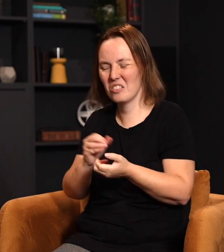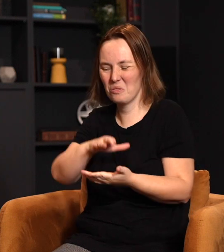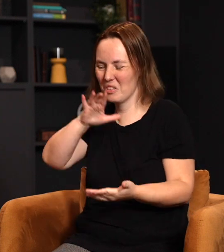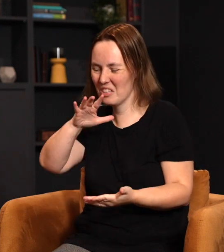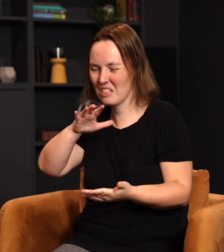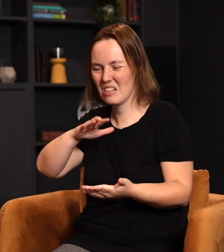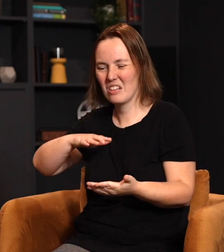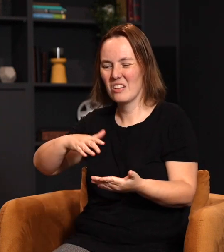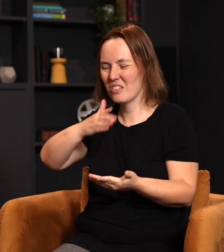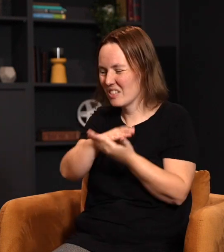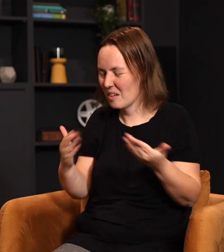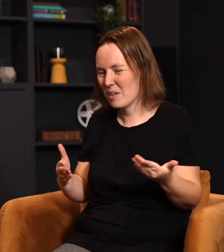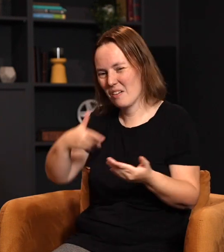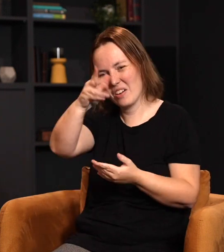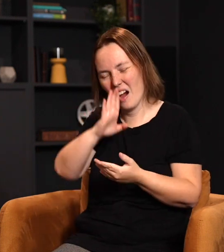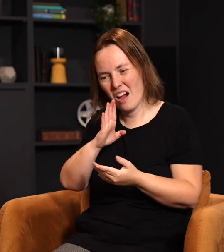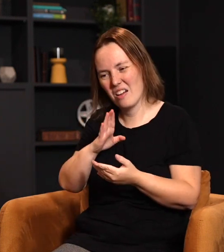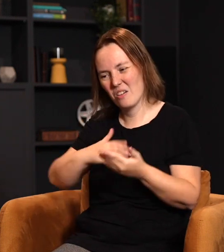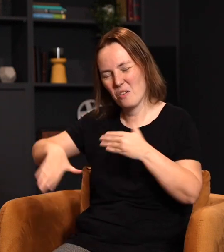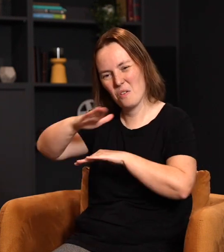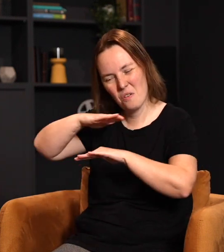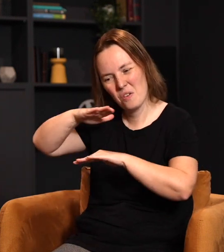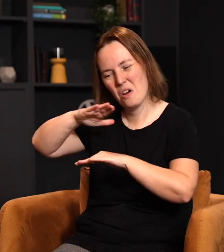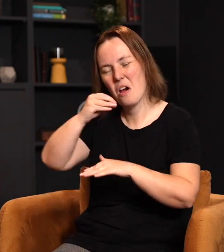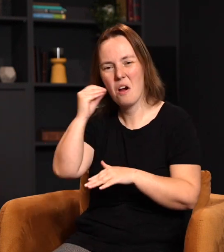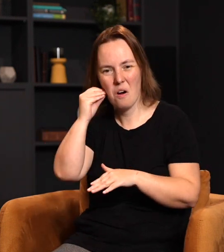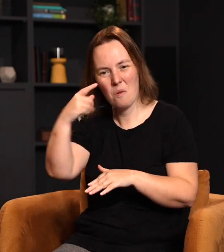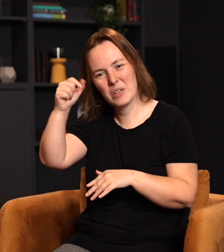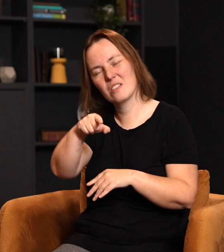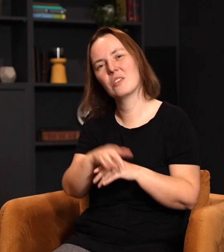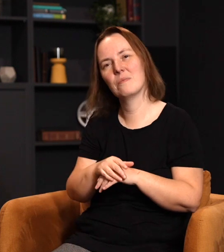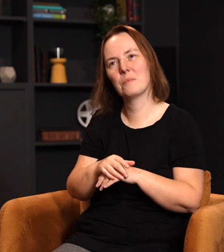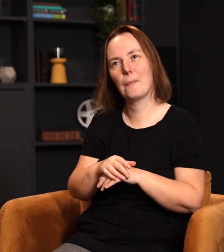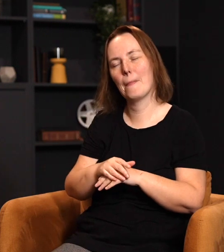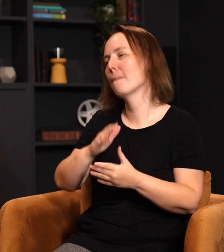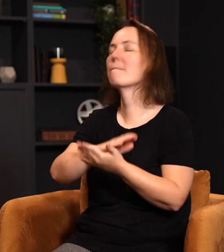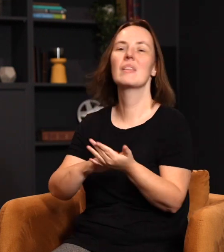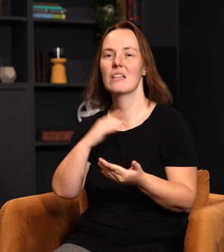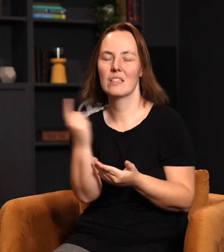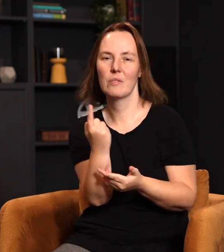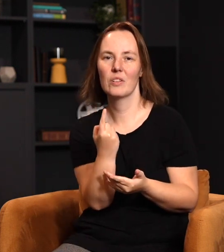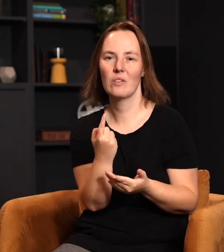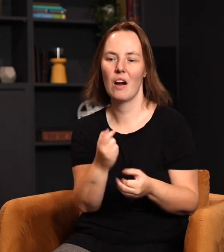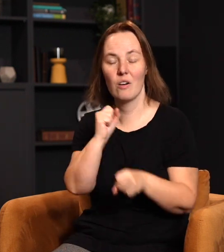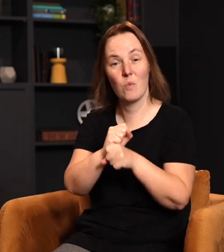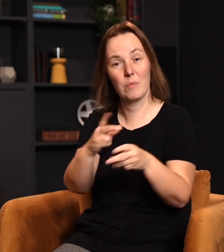our home, over this region because of you. God has blessed me because of you. Friends, some of you, if not many of you, are in